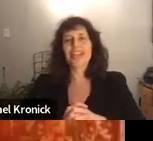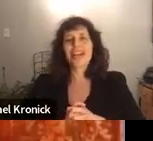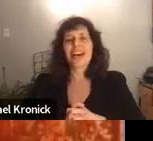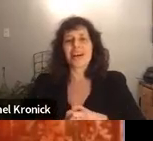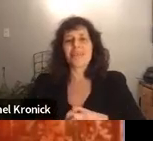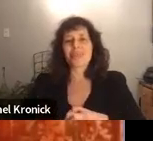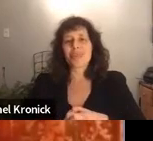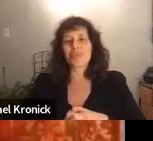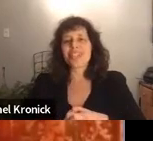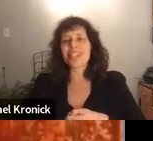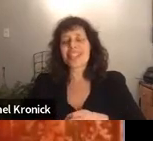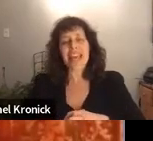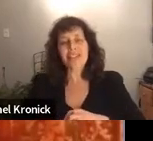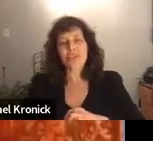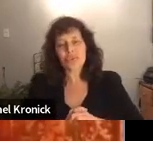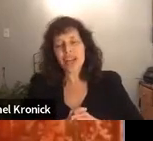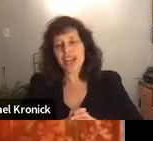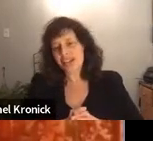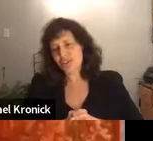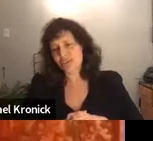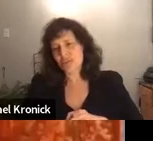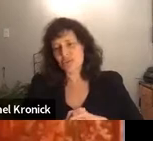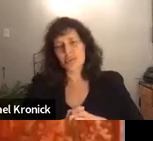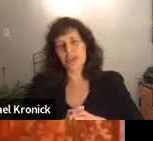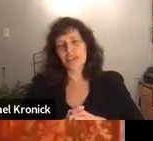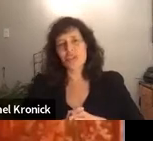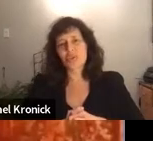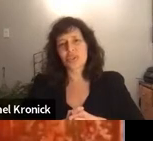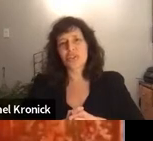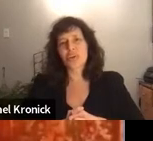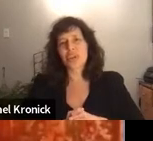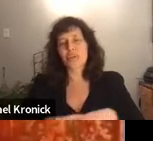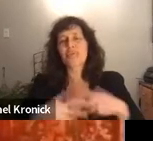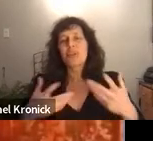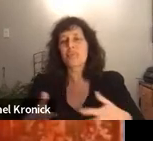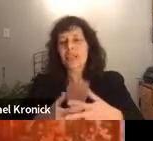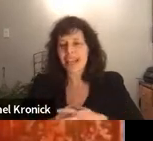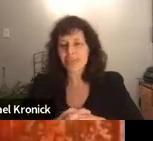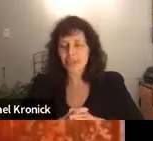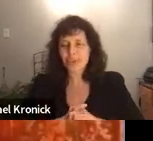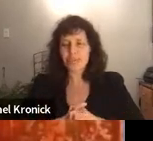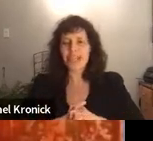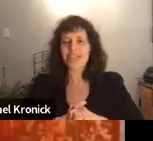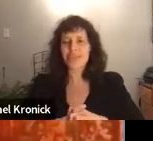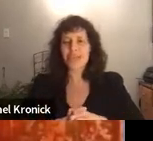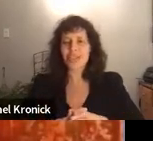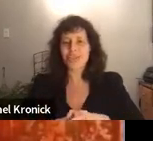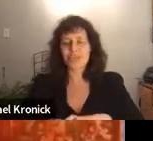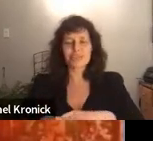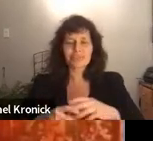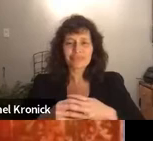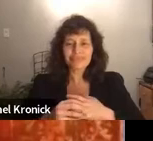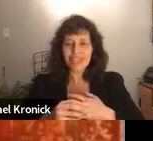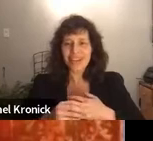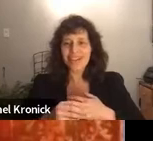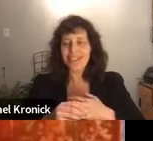we did sand tray interviews with young children so that through their play, we know that play is the way children